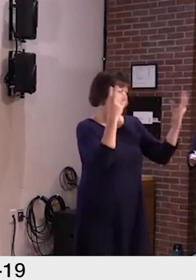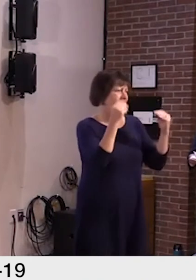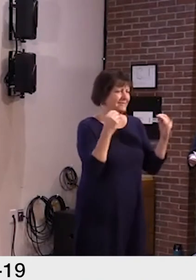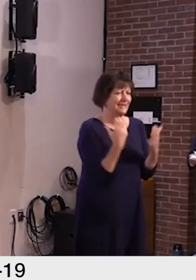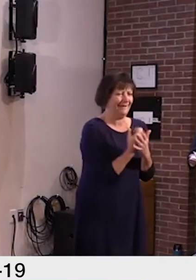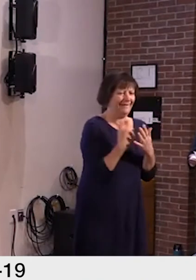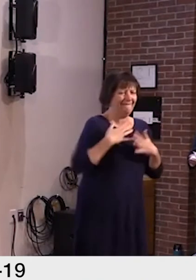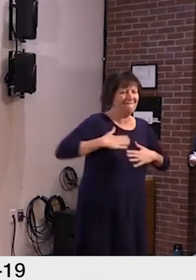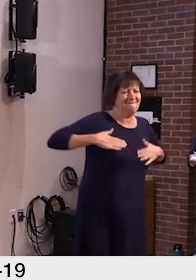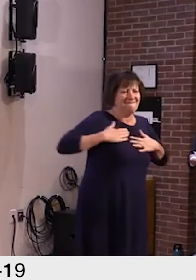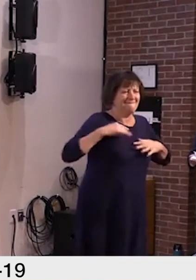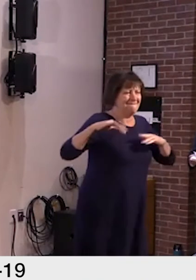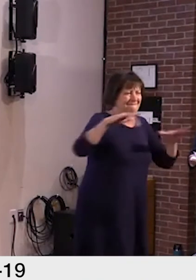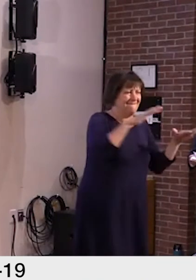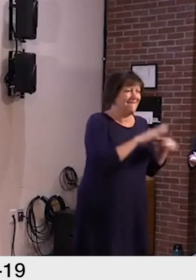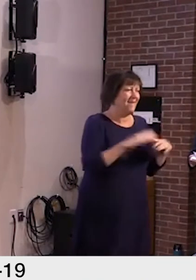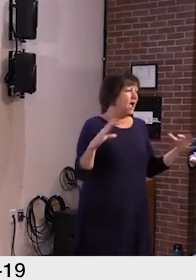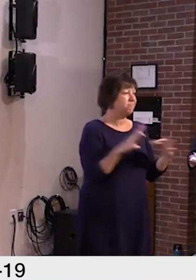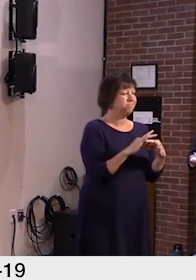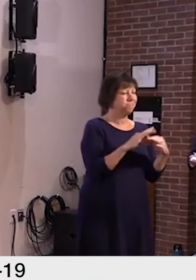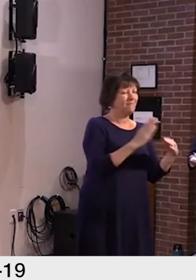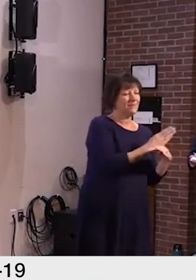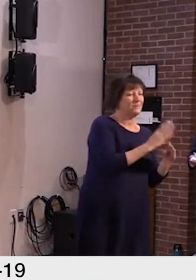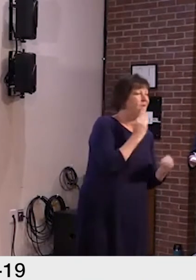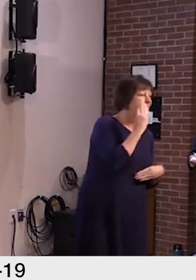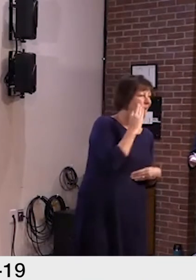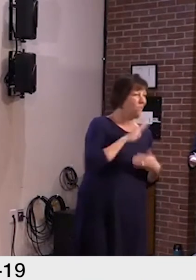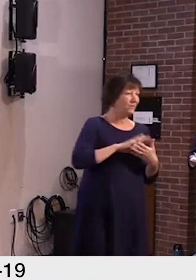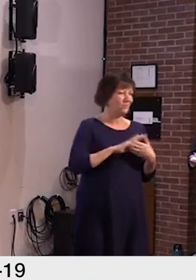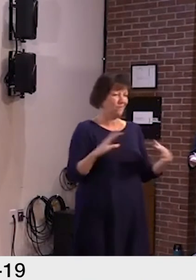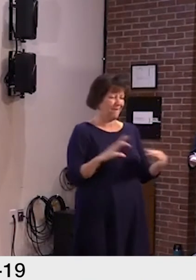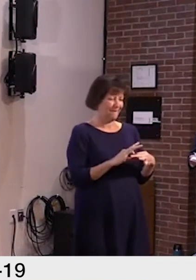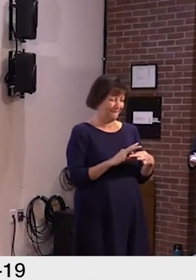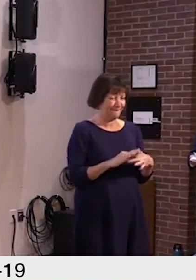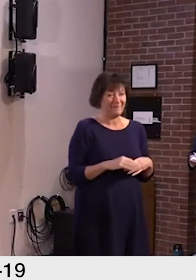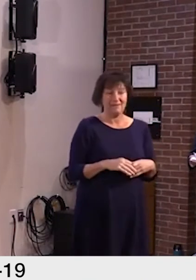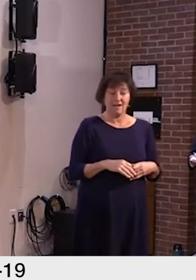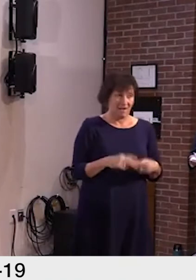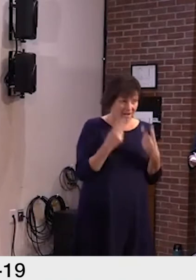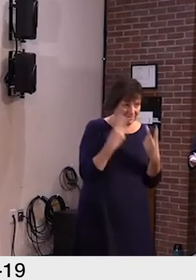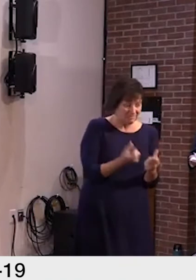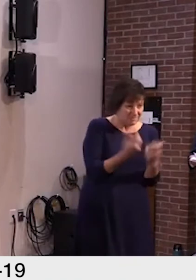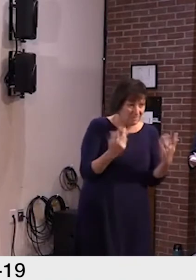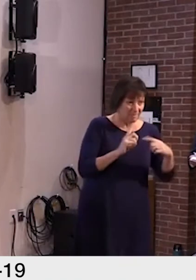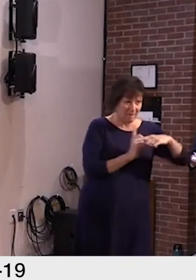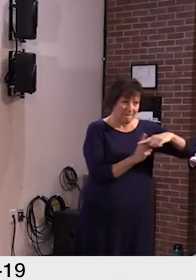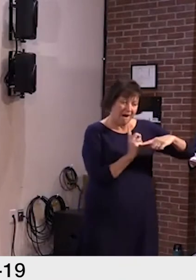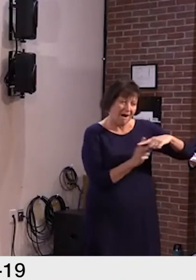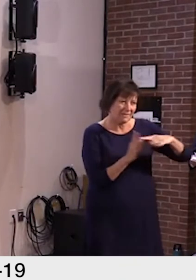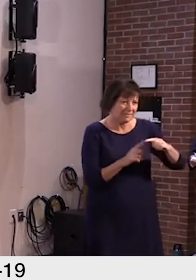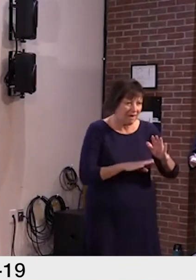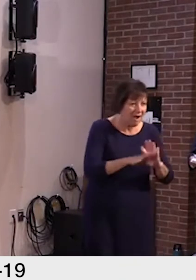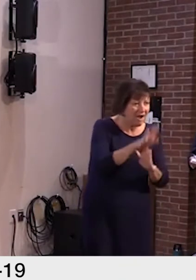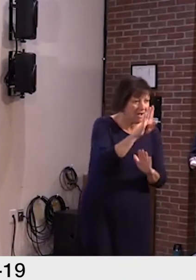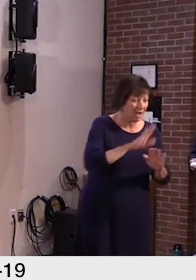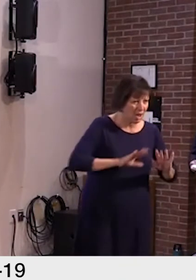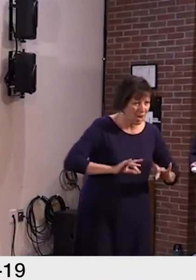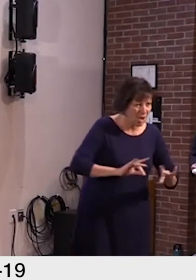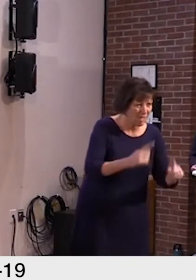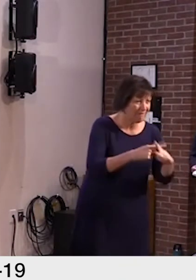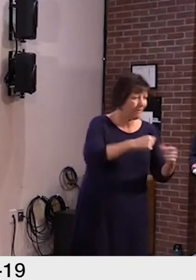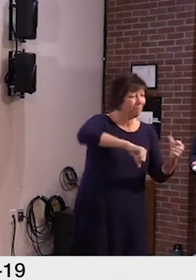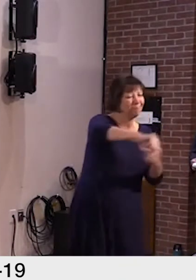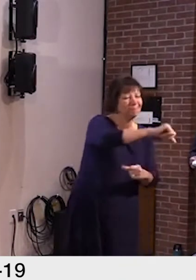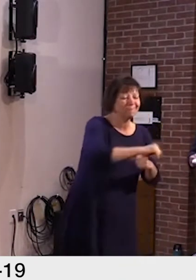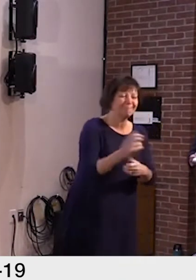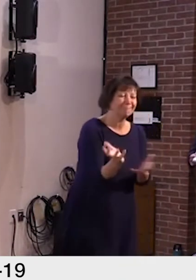playing that crucial role between home and school. There's so much positive child development that comes from playing with peers, having caring adults who can